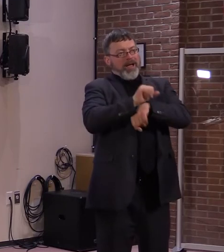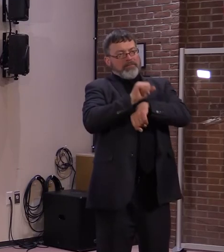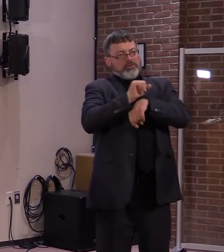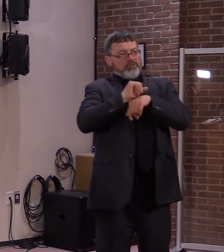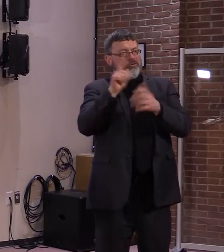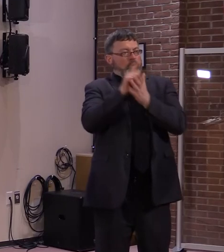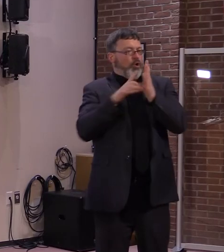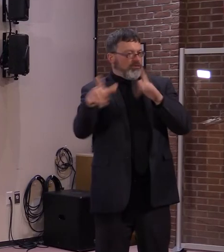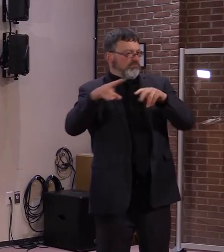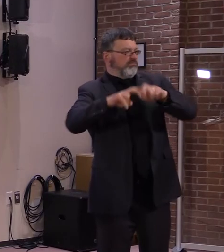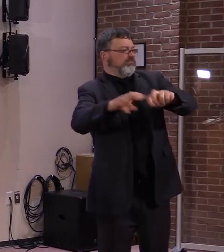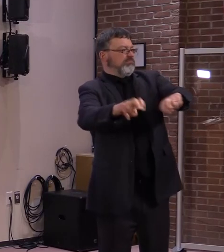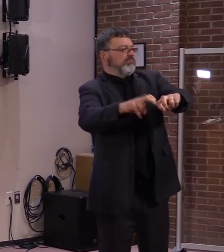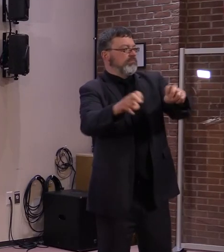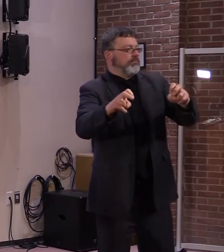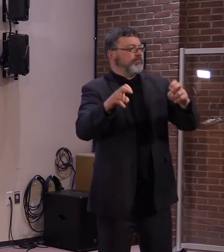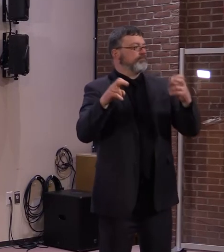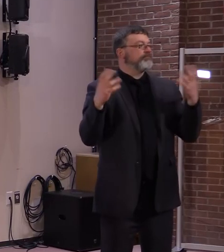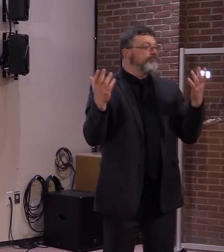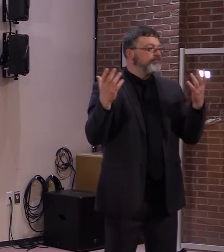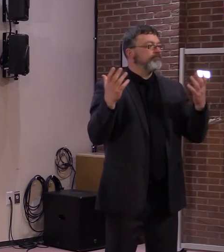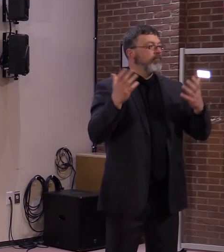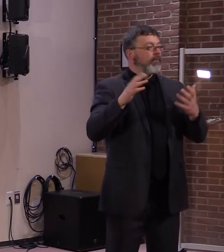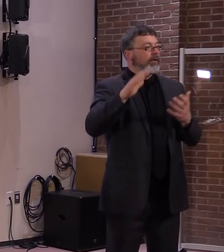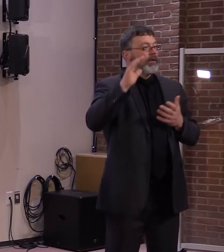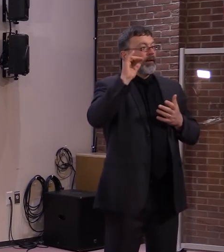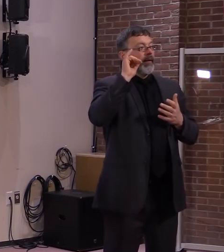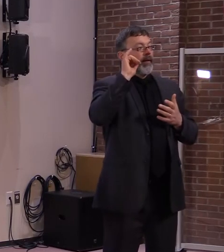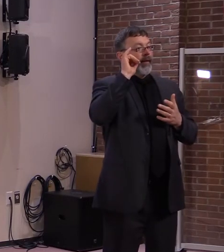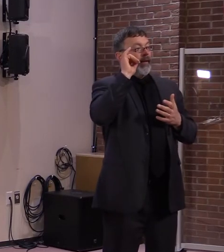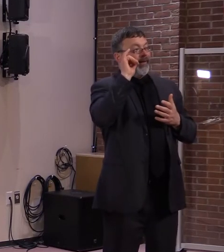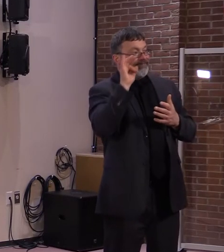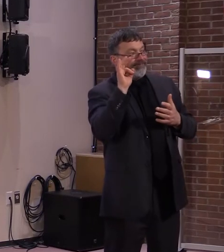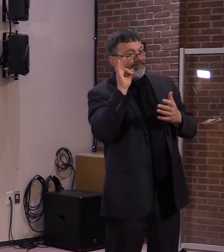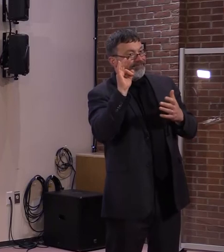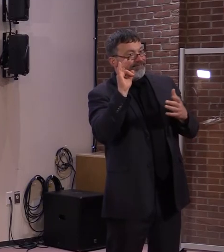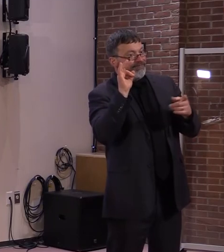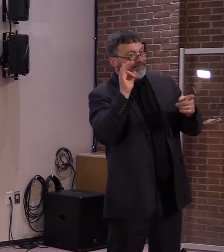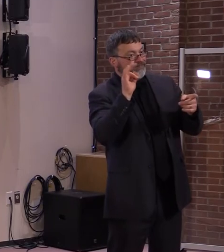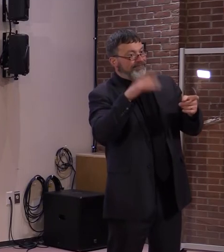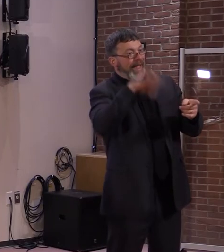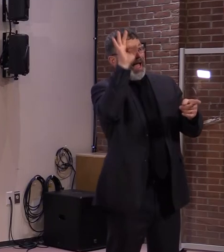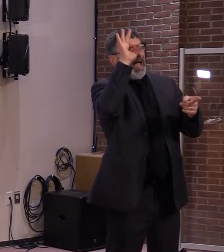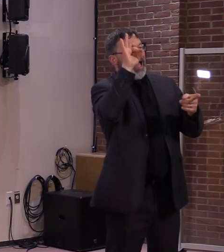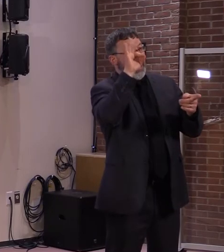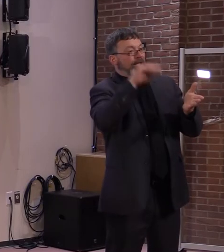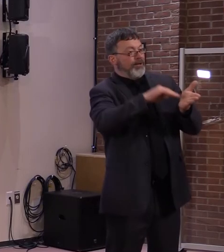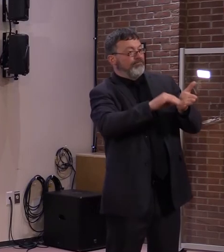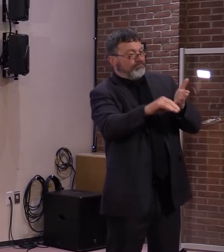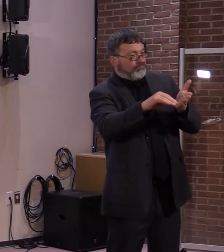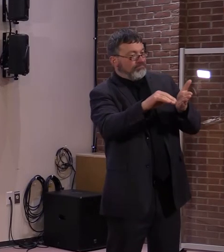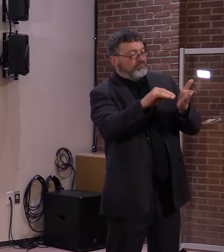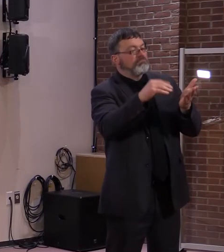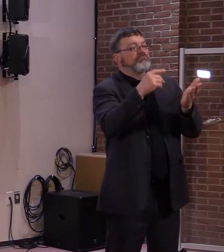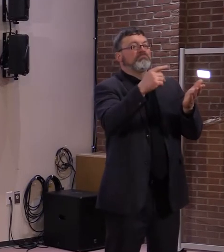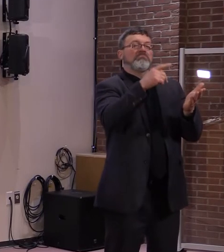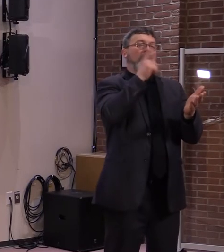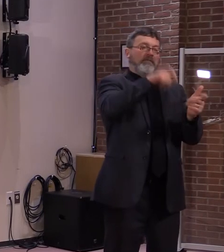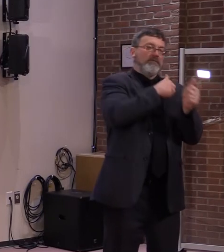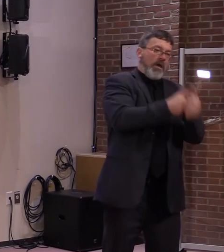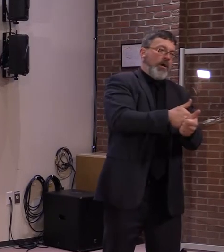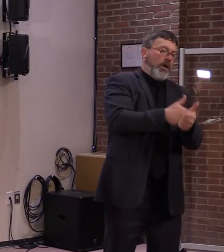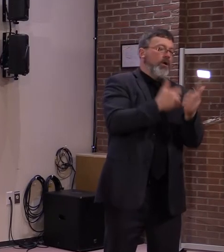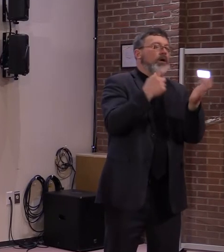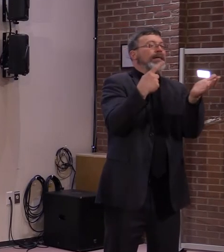the exemptions apply. Okay. Generally speaking, do you encourage companies to inform their employees when something like